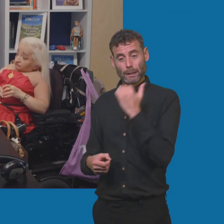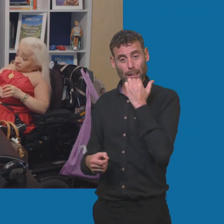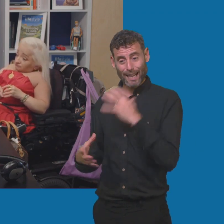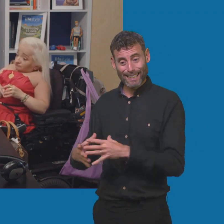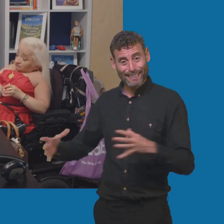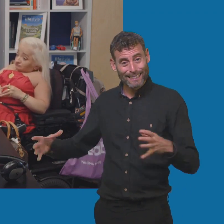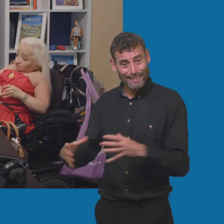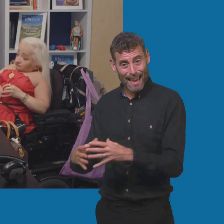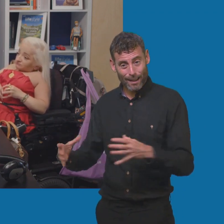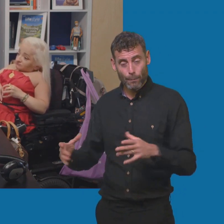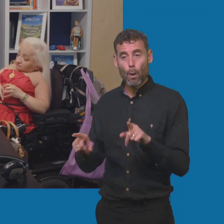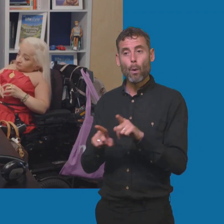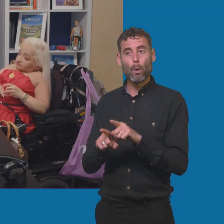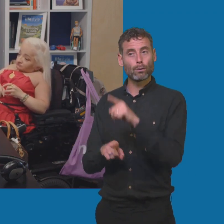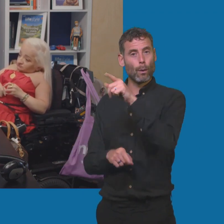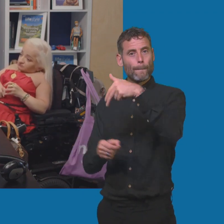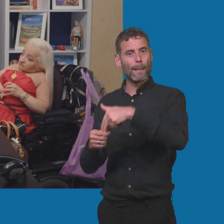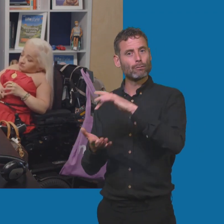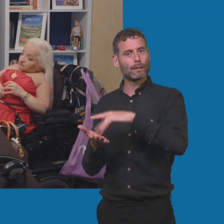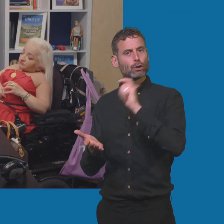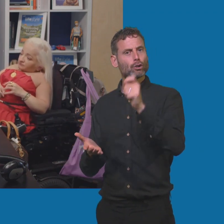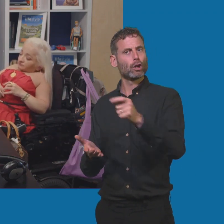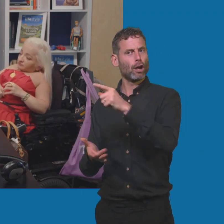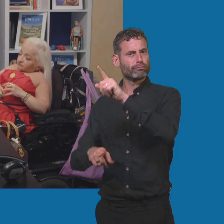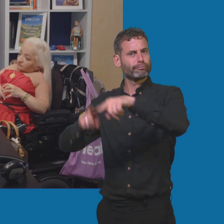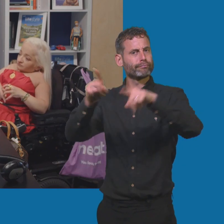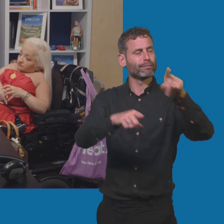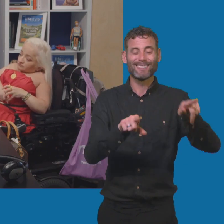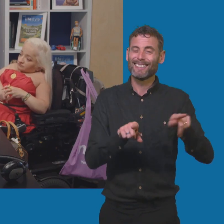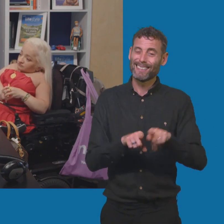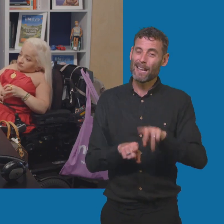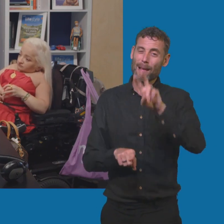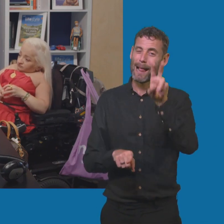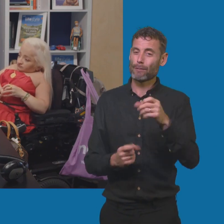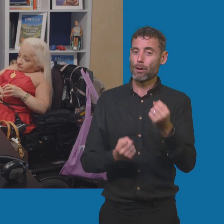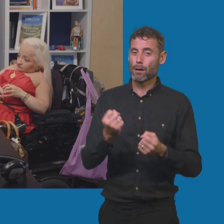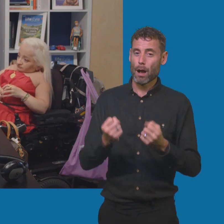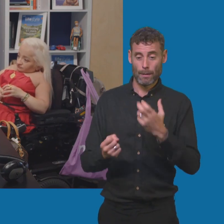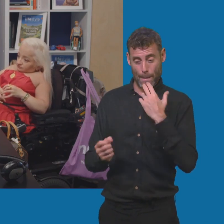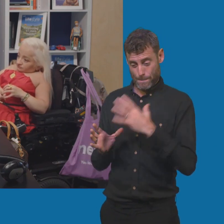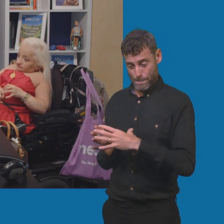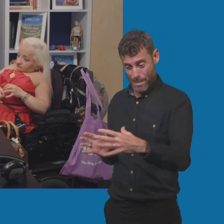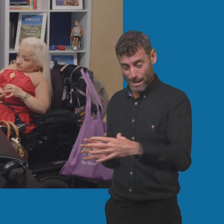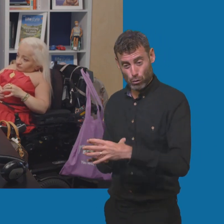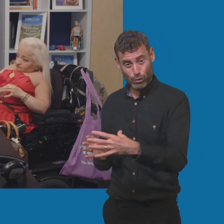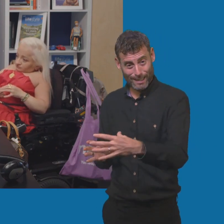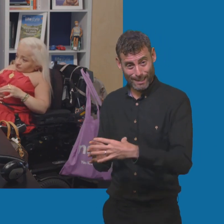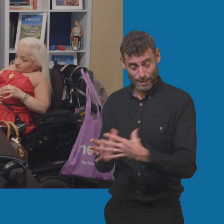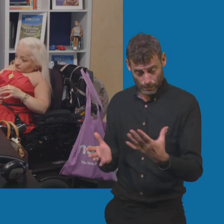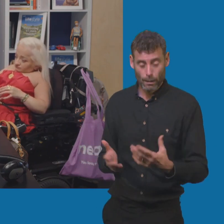petrol station is selling fuel for, right? So a similar thing applies with electric cars. It depends on the cost of the electricity and it depends on how big the battery is in